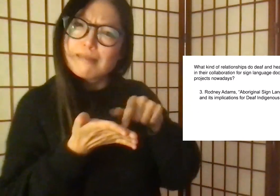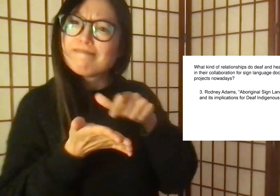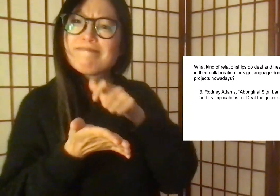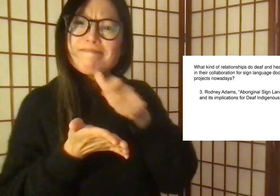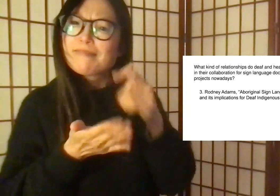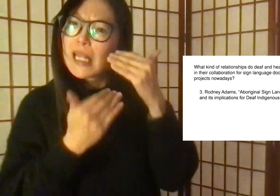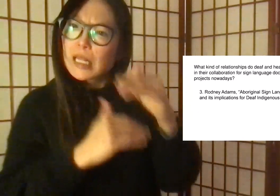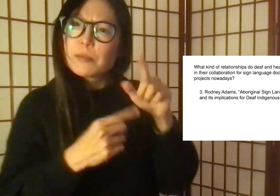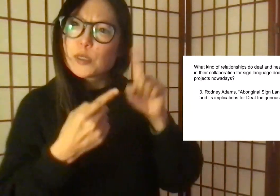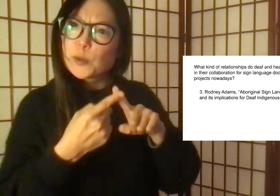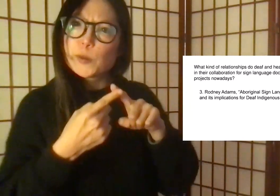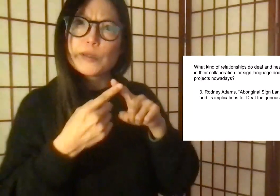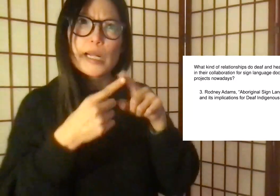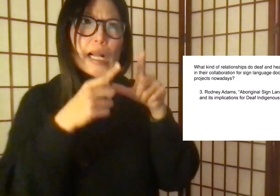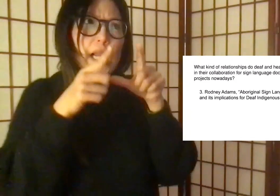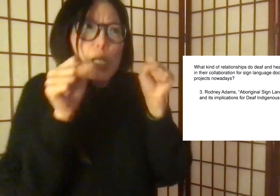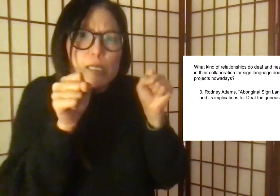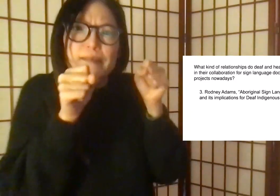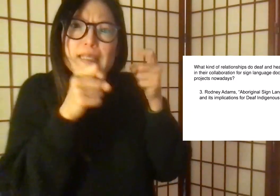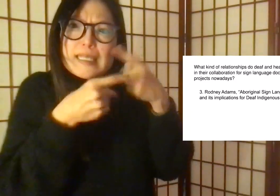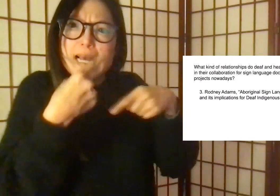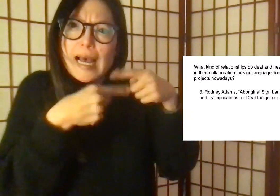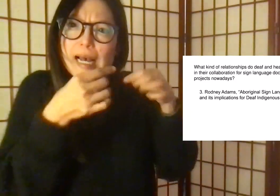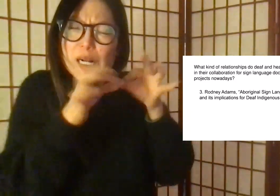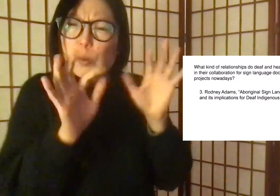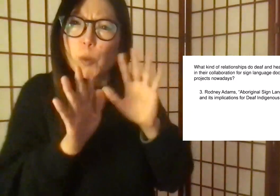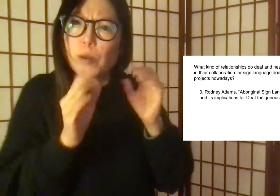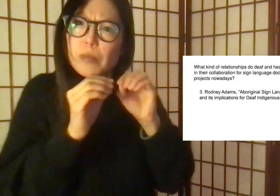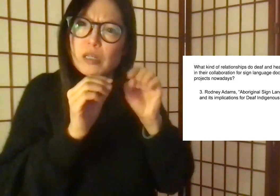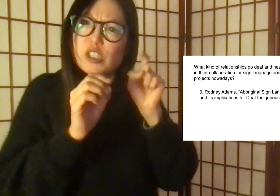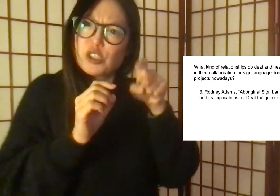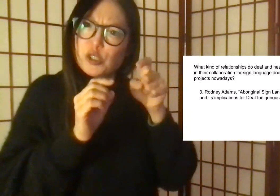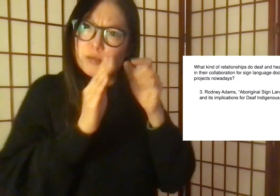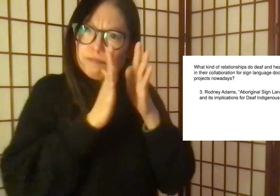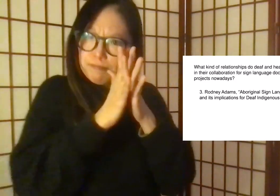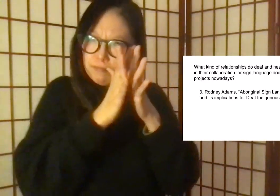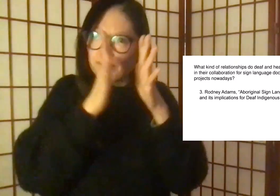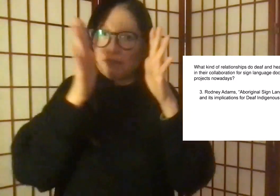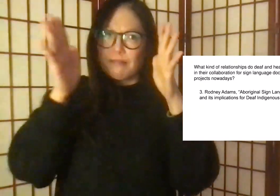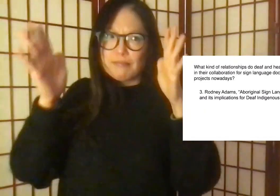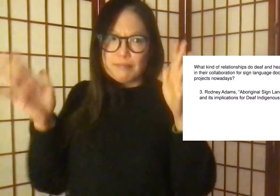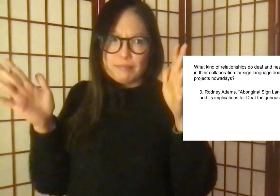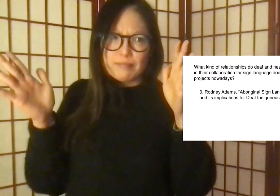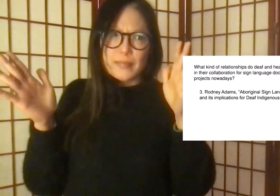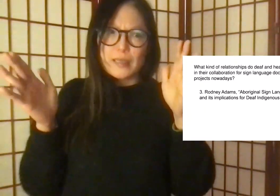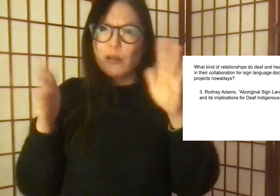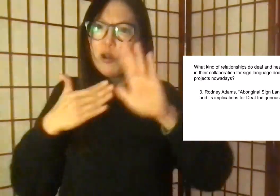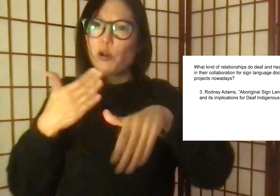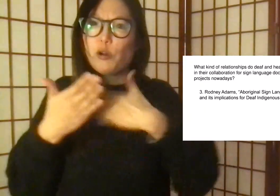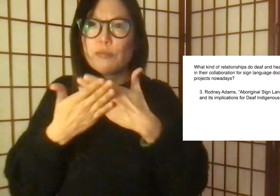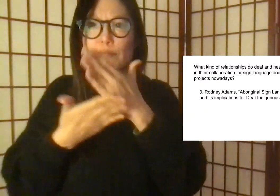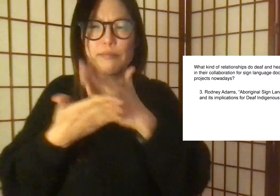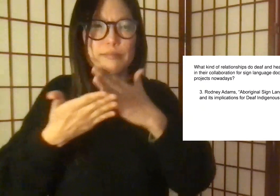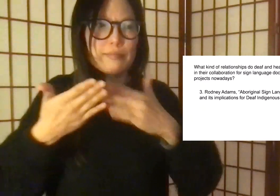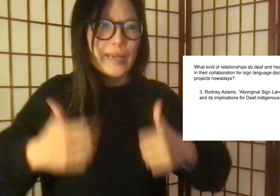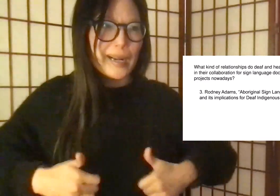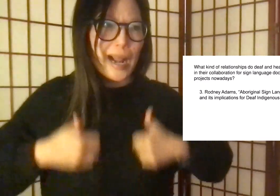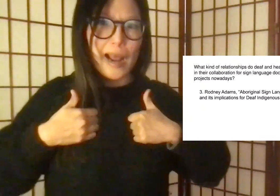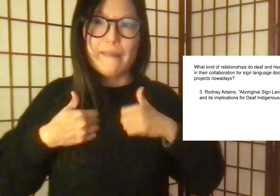of Australia. And he stresses how the documentation is not just limited